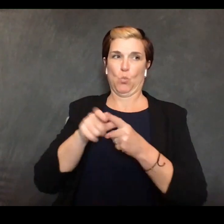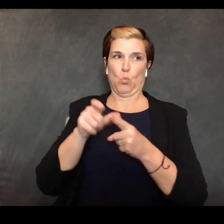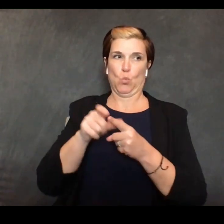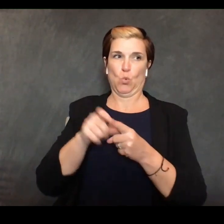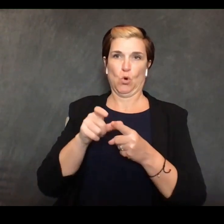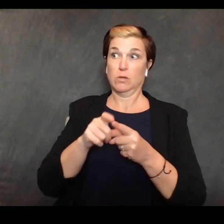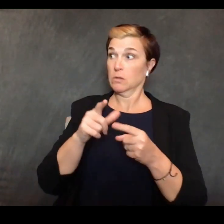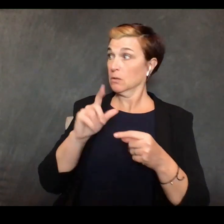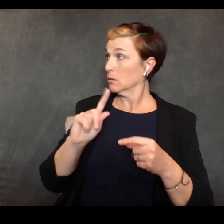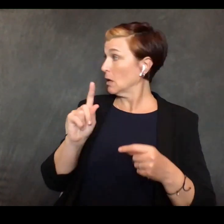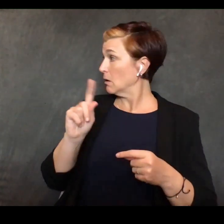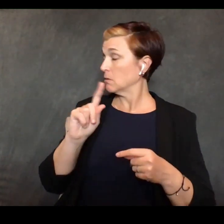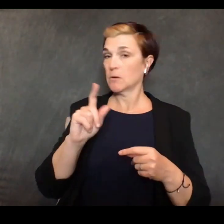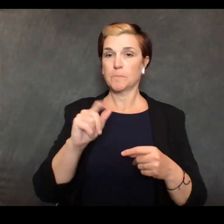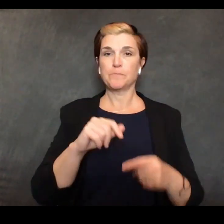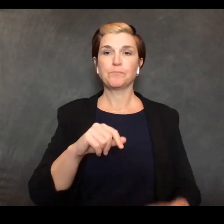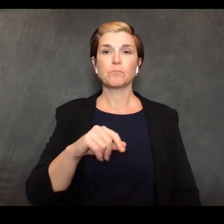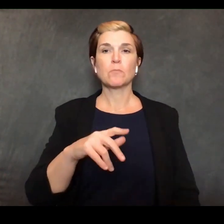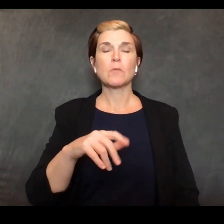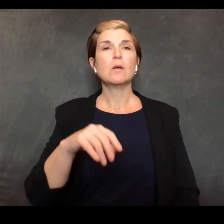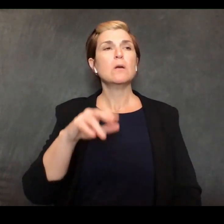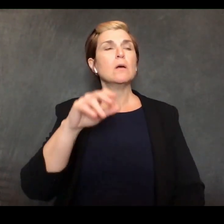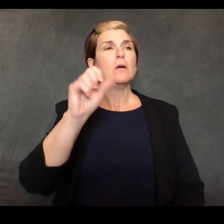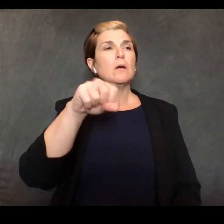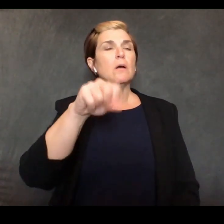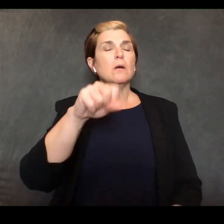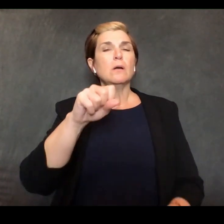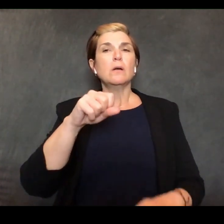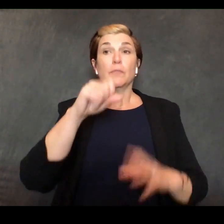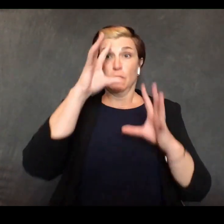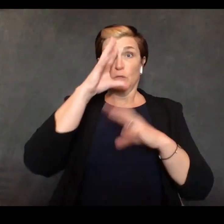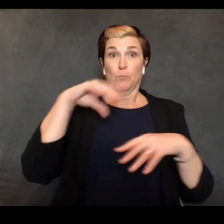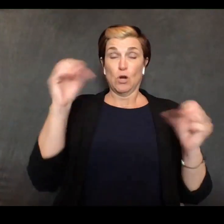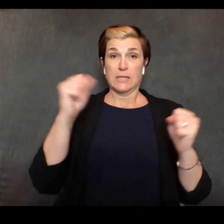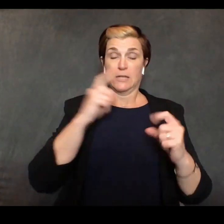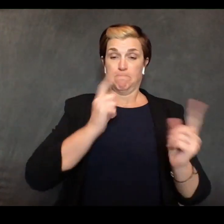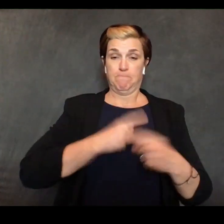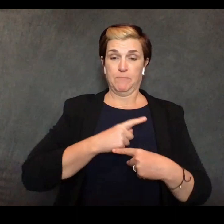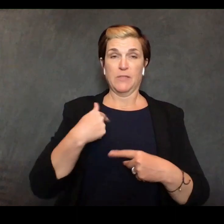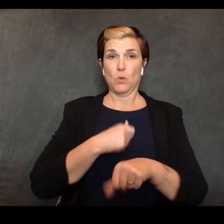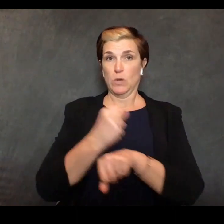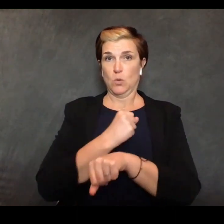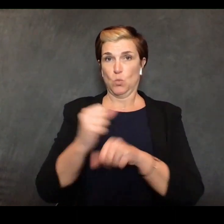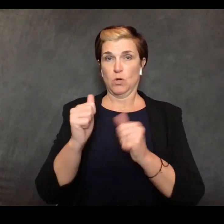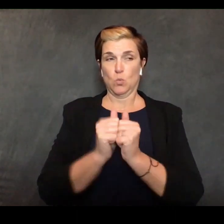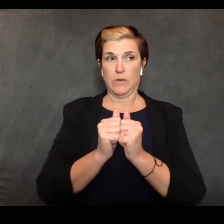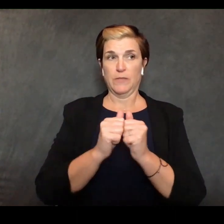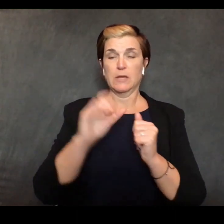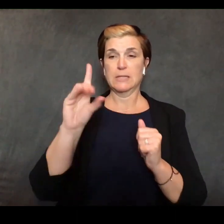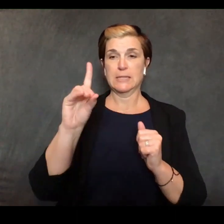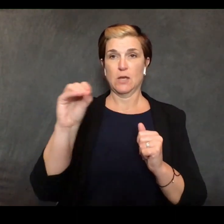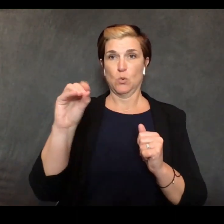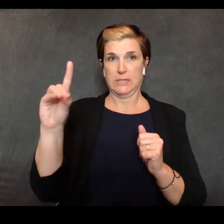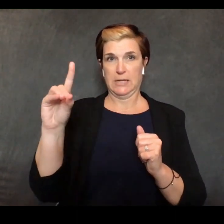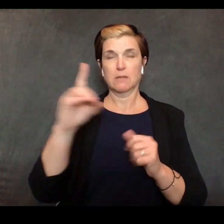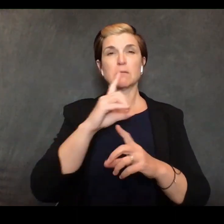president directed us to work with the department of defense there's two ways that dod can be helpful in terms of expanding medical capacity